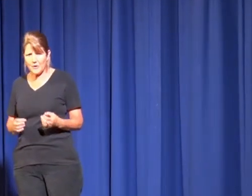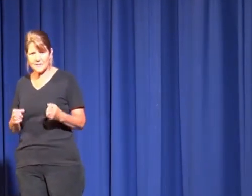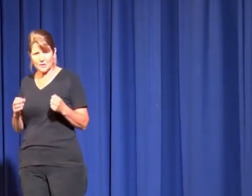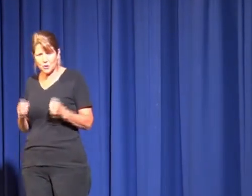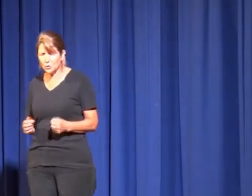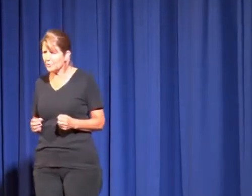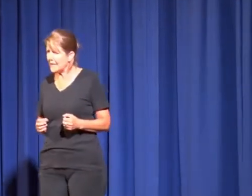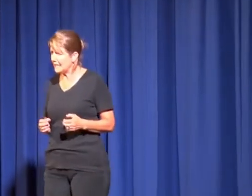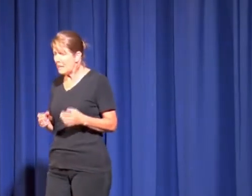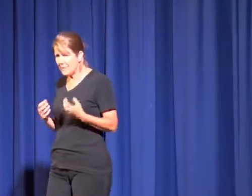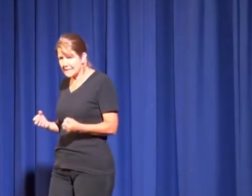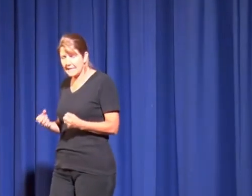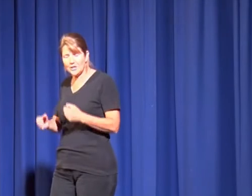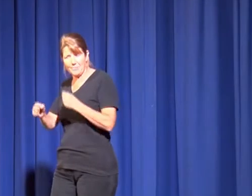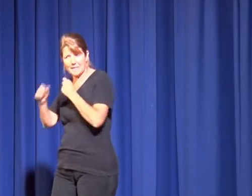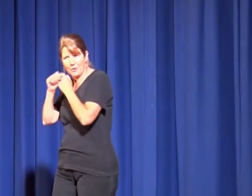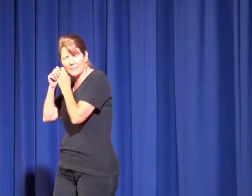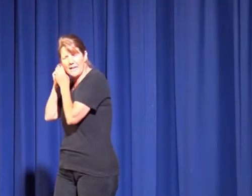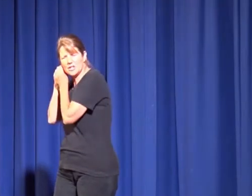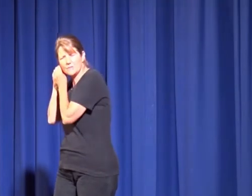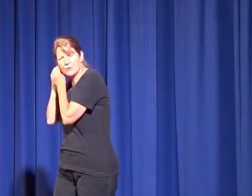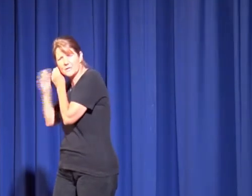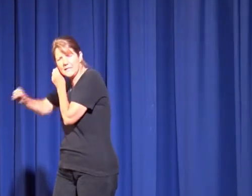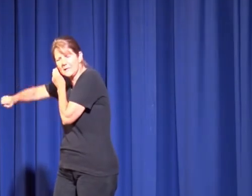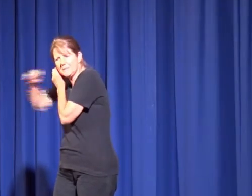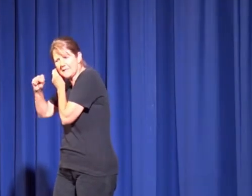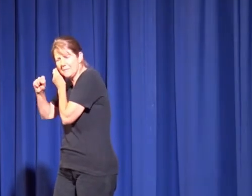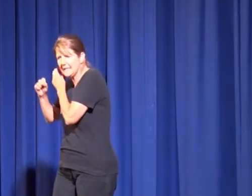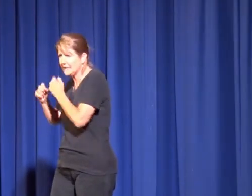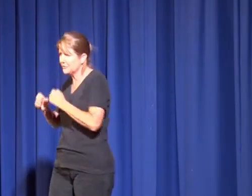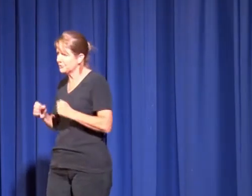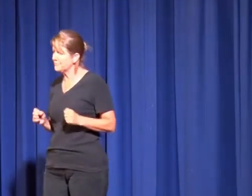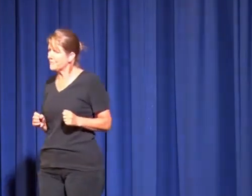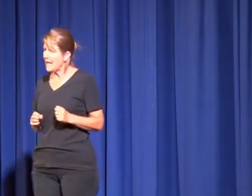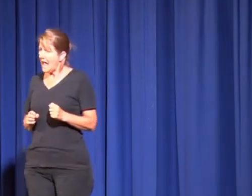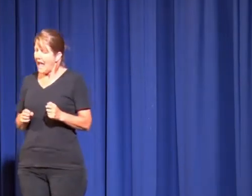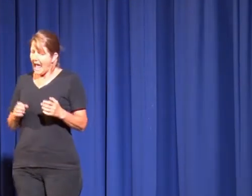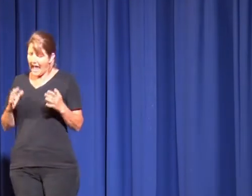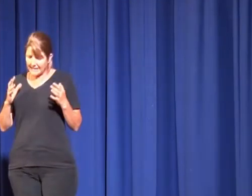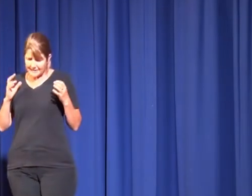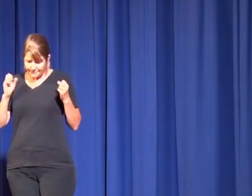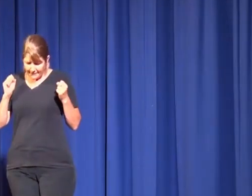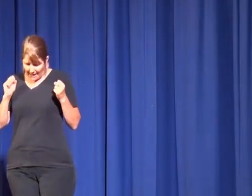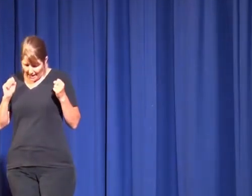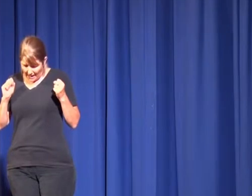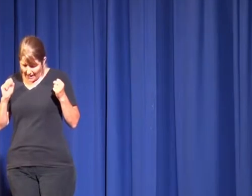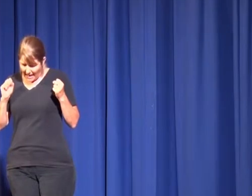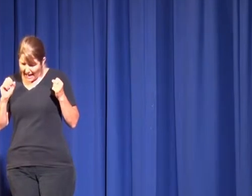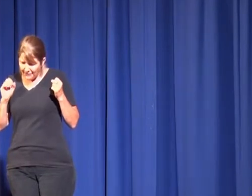and jewellery and piercing ears. She pierced both my ears. She froze the earlobe, stuck a big needle through. And at